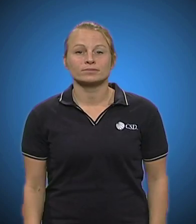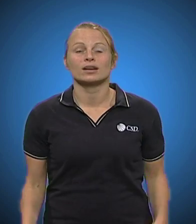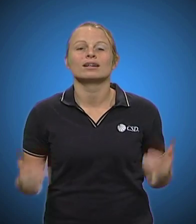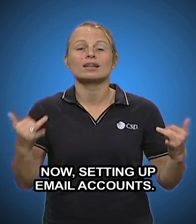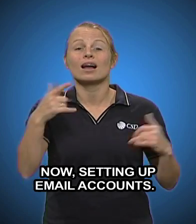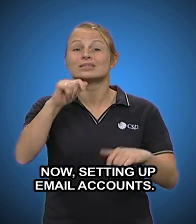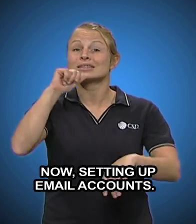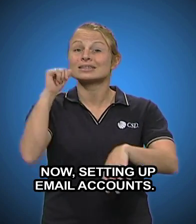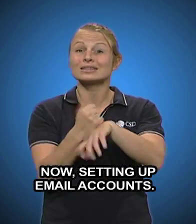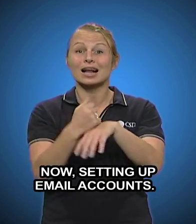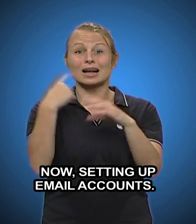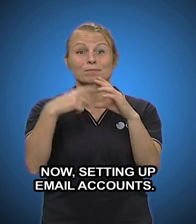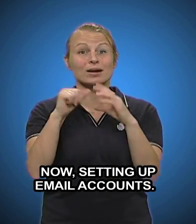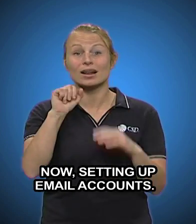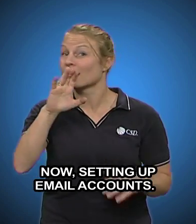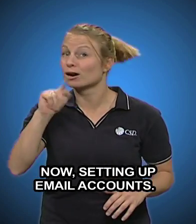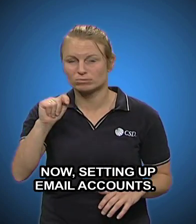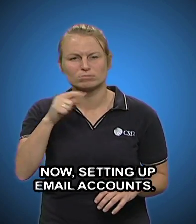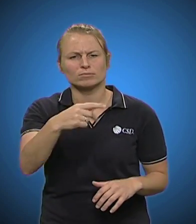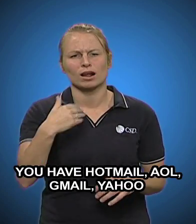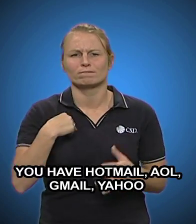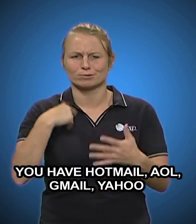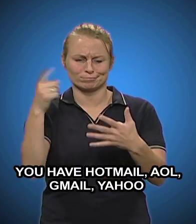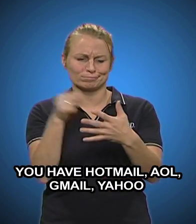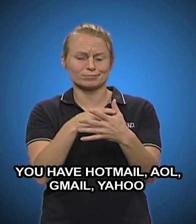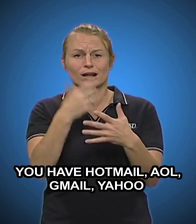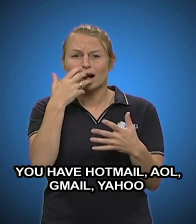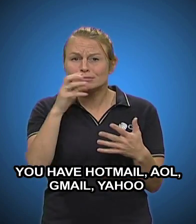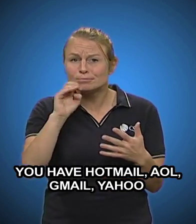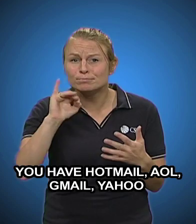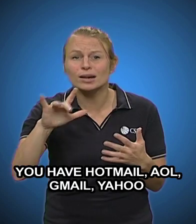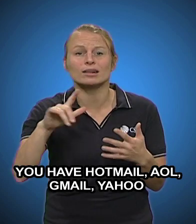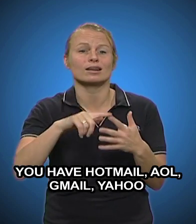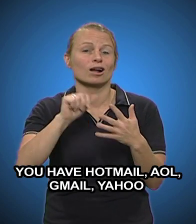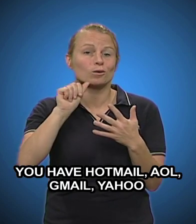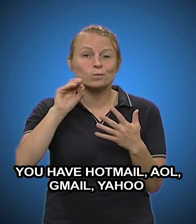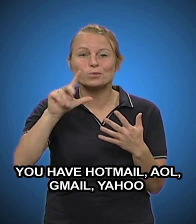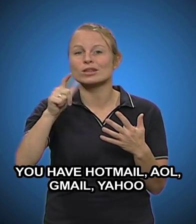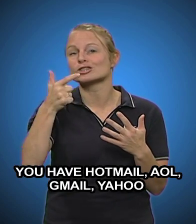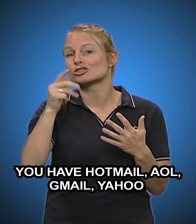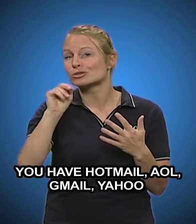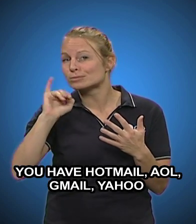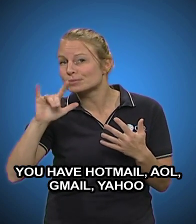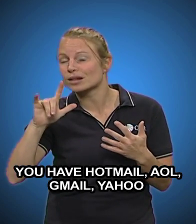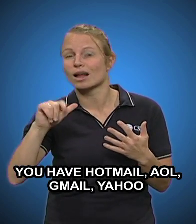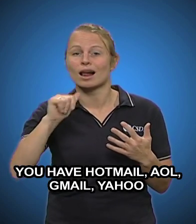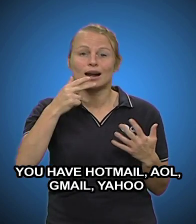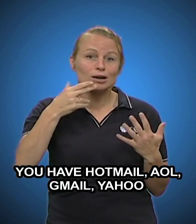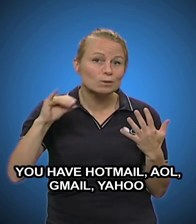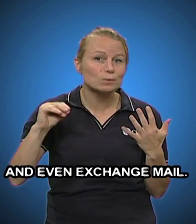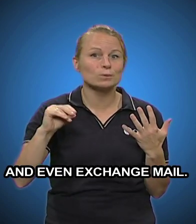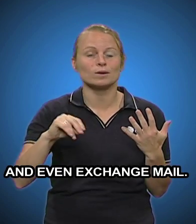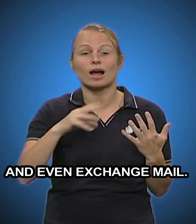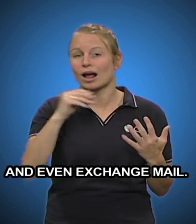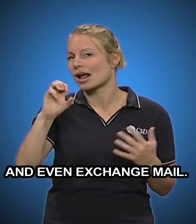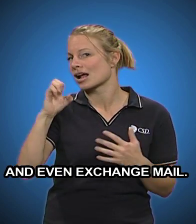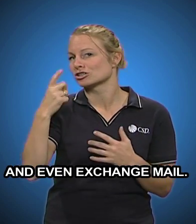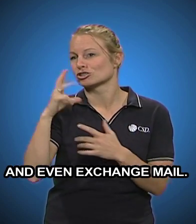Now, setting up email accounts. You have Hotmail, AOL, Gmail, Yahoo, and even Exchange